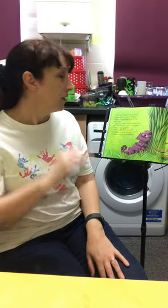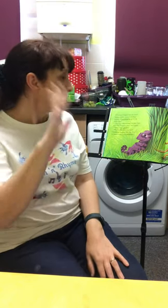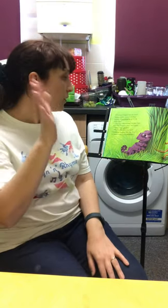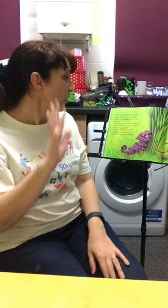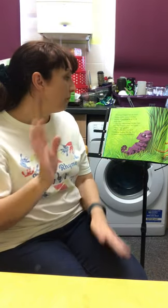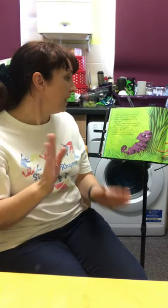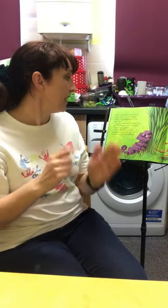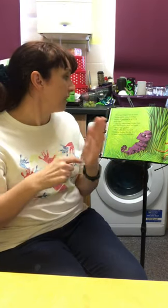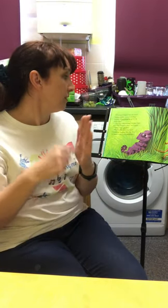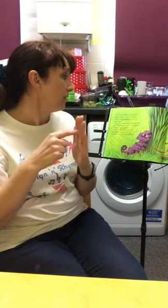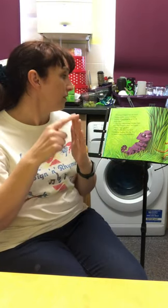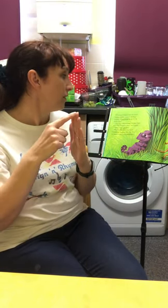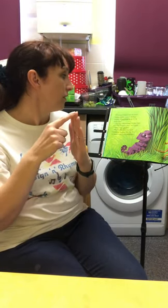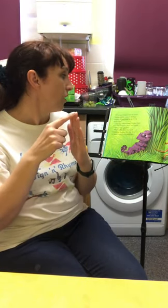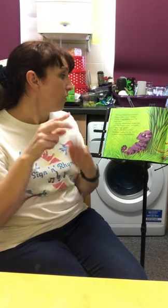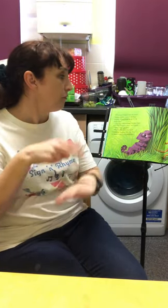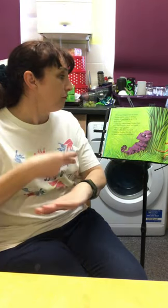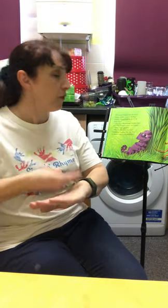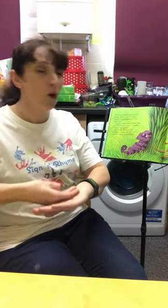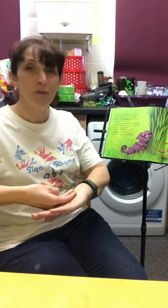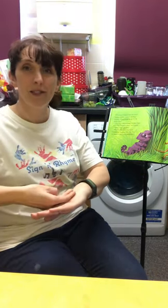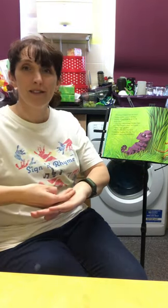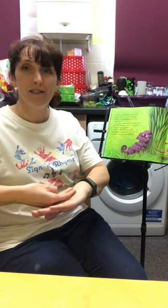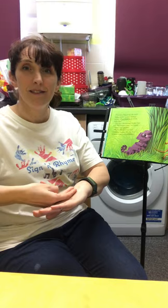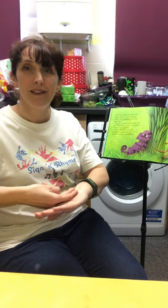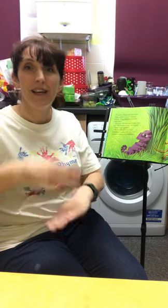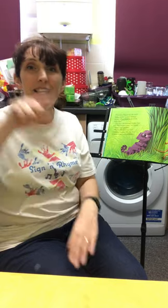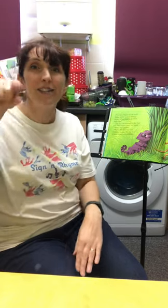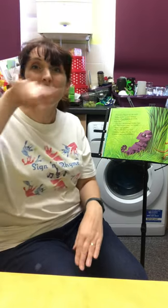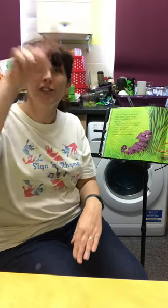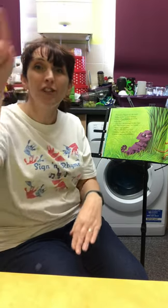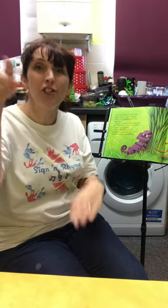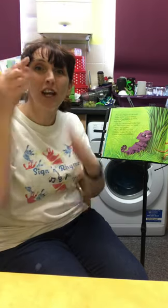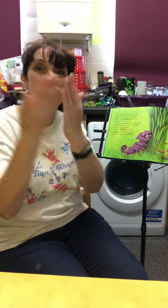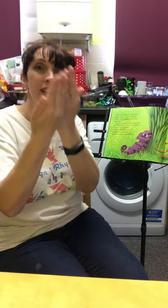Chameleon flopped into the shade.